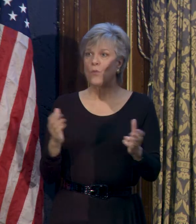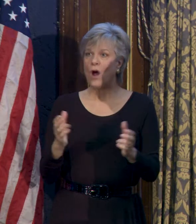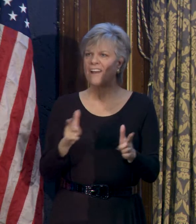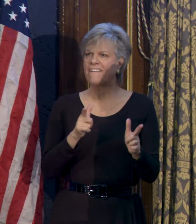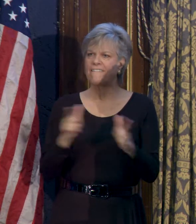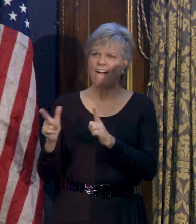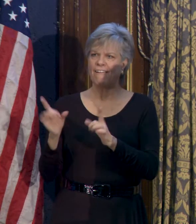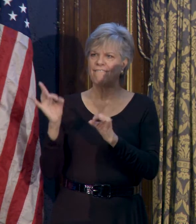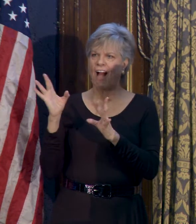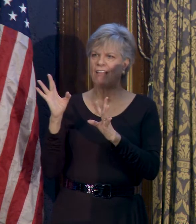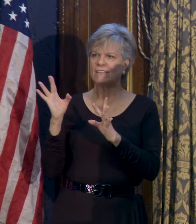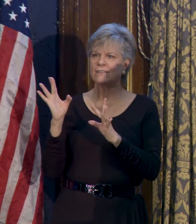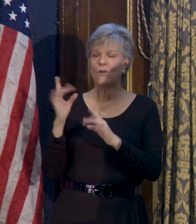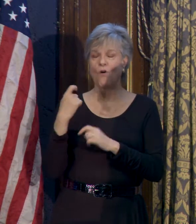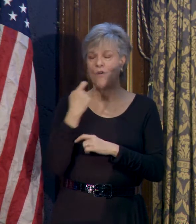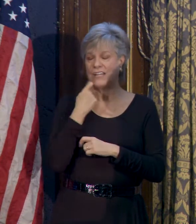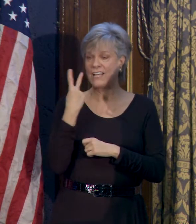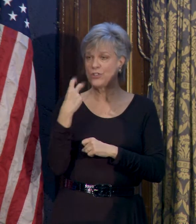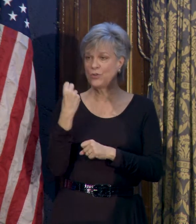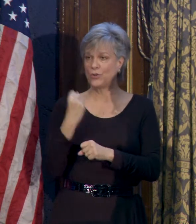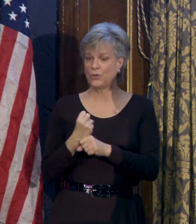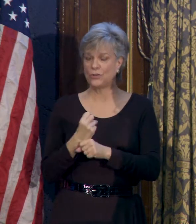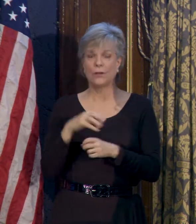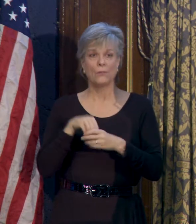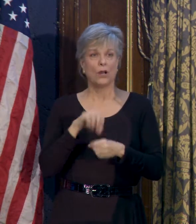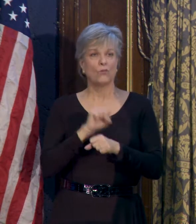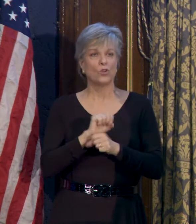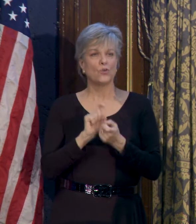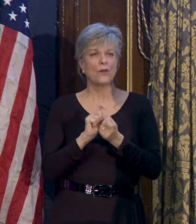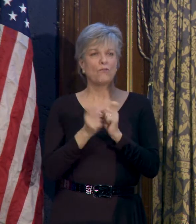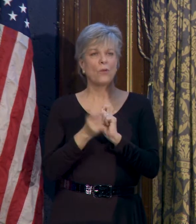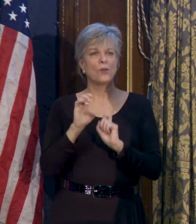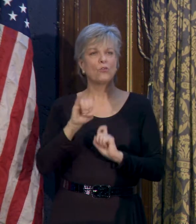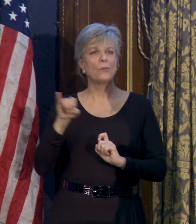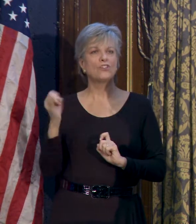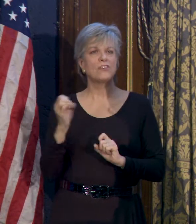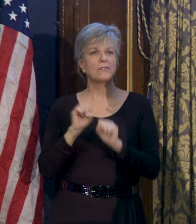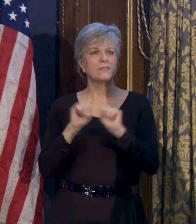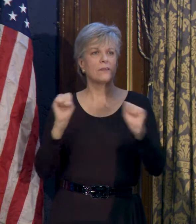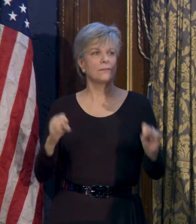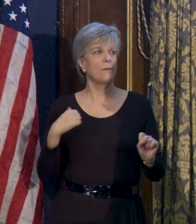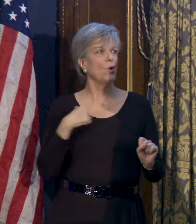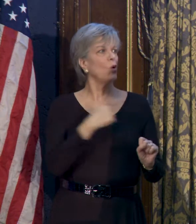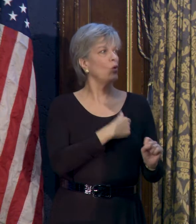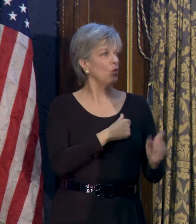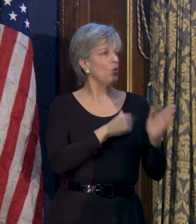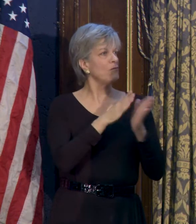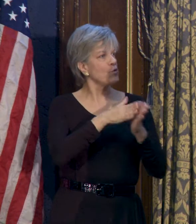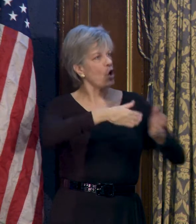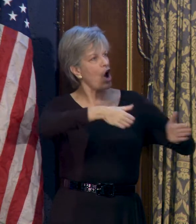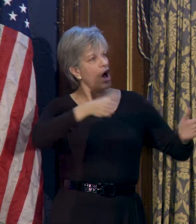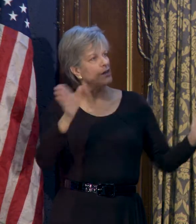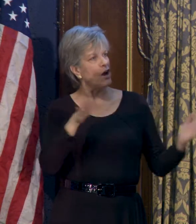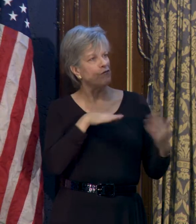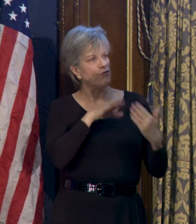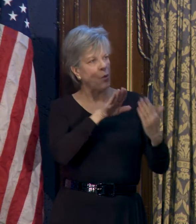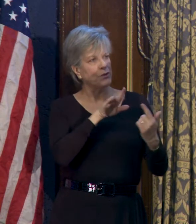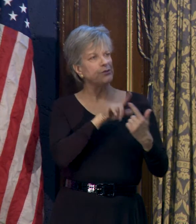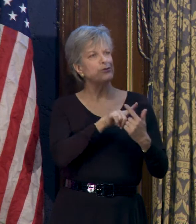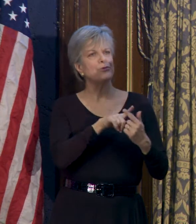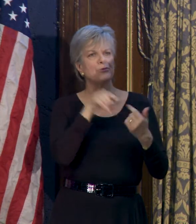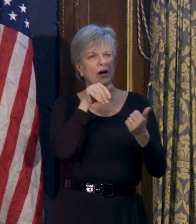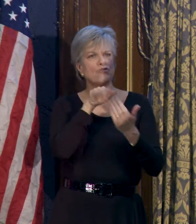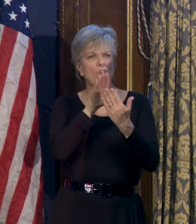Over the last two years, as part of our work to reform the criminal justice system, we've broadened our focus to address gun violence.